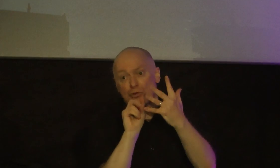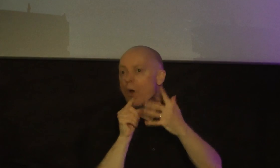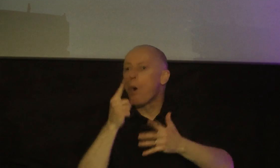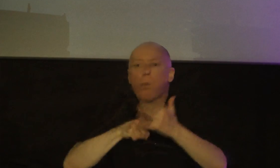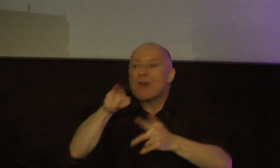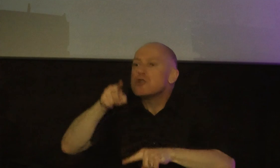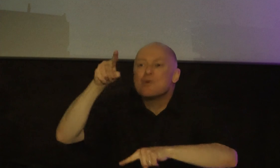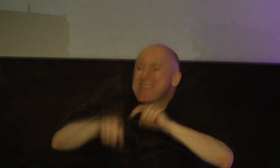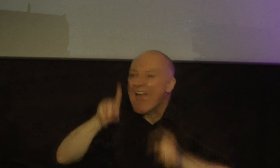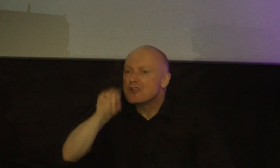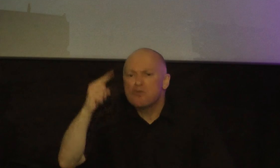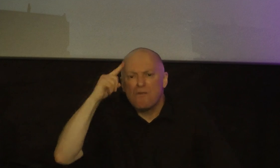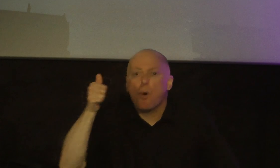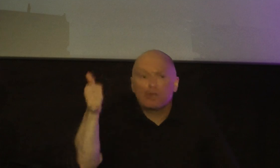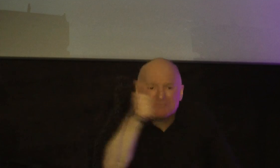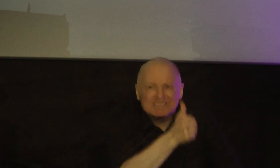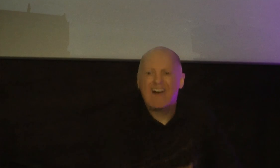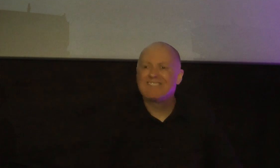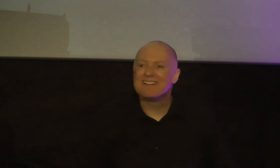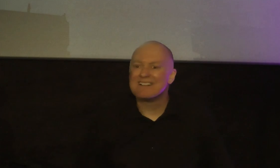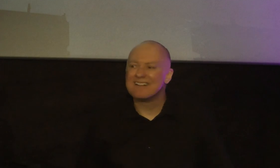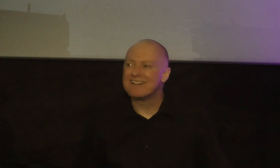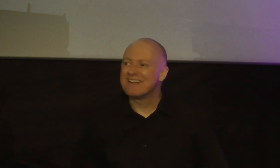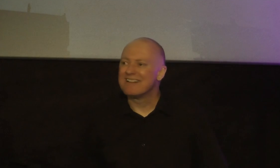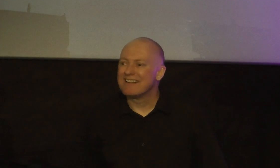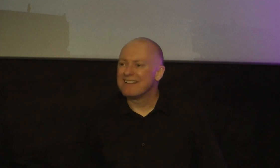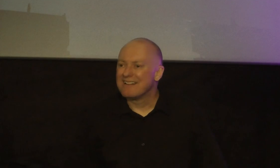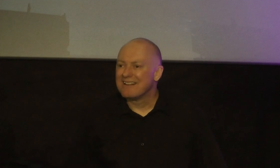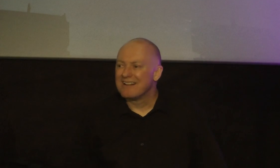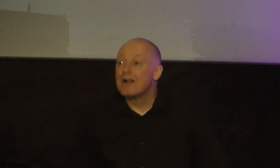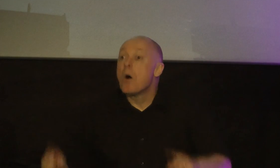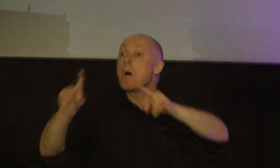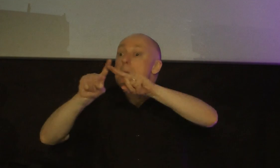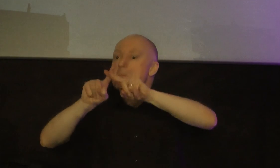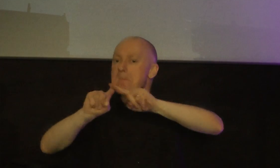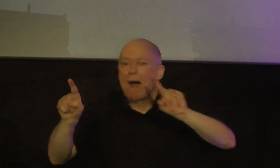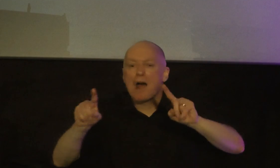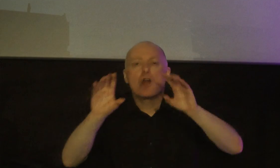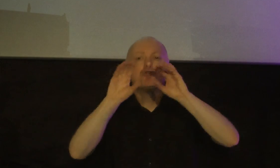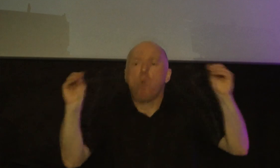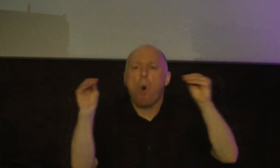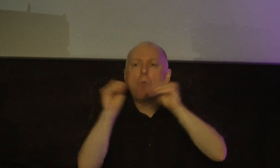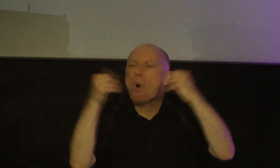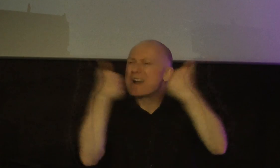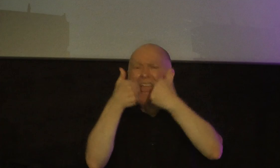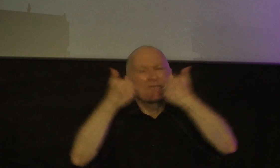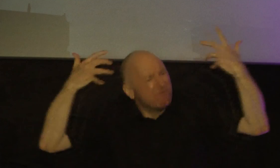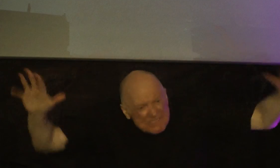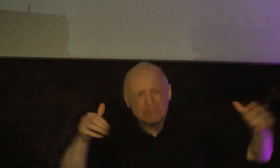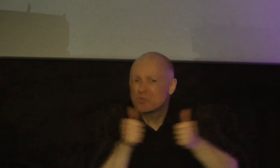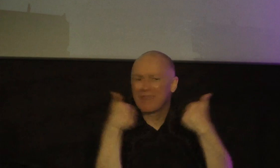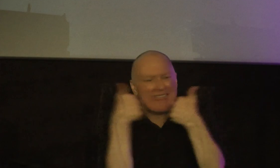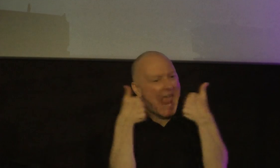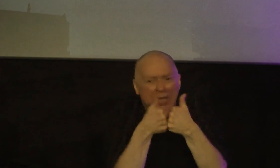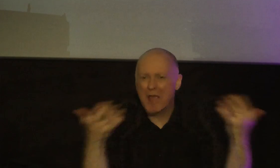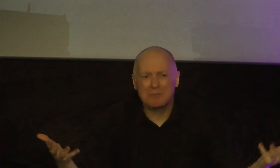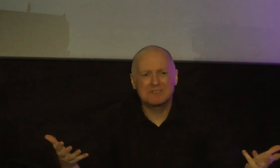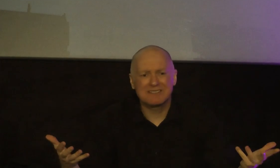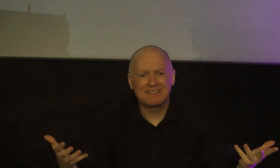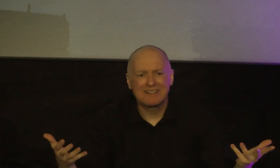do for yourself but no more games loved ones we're in a great season of